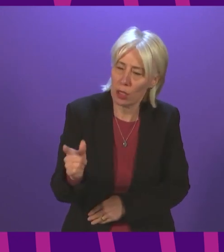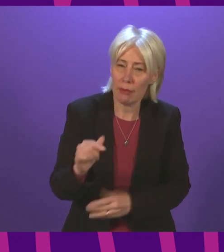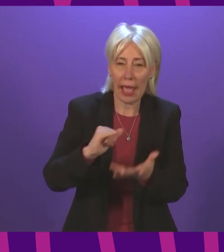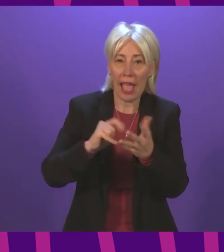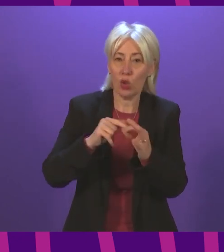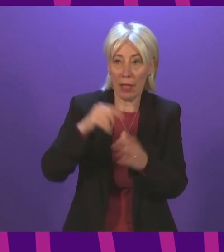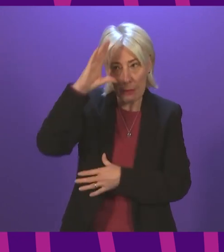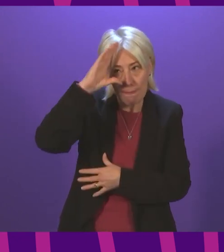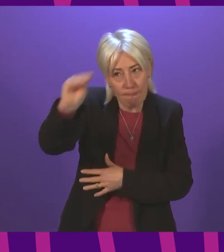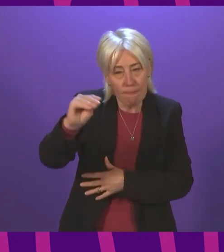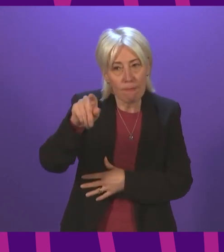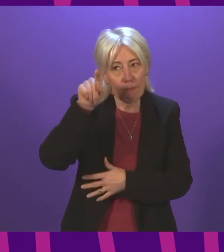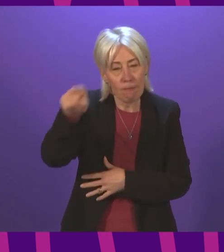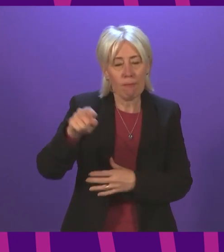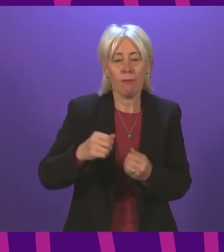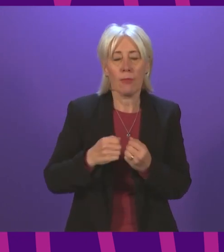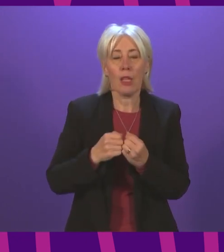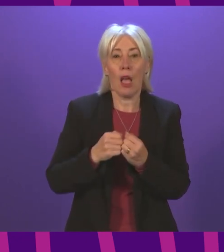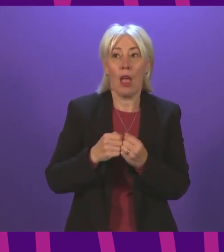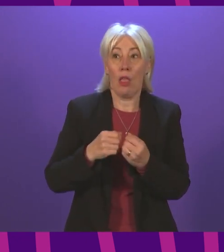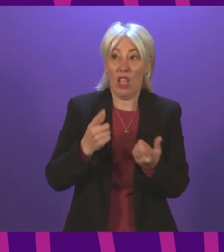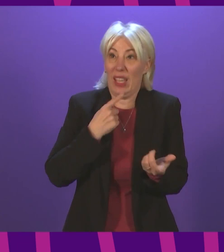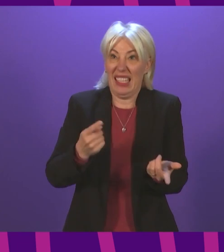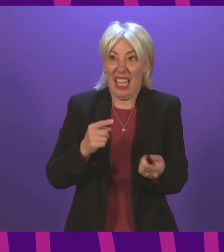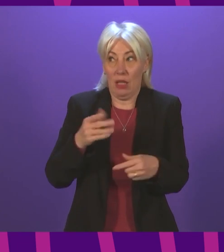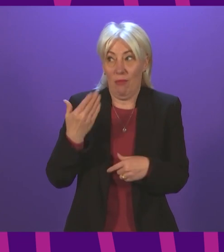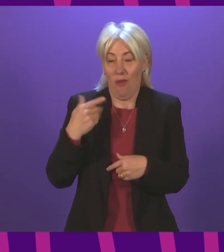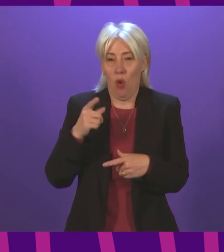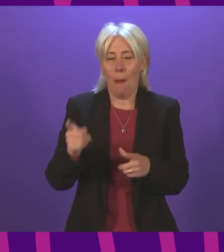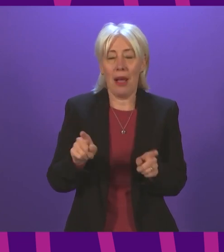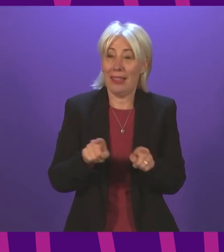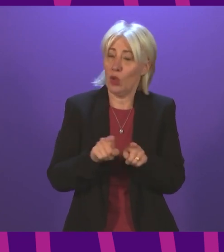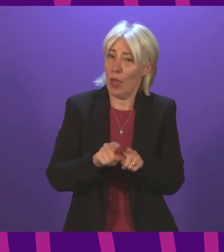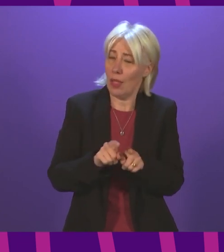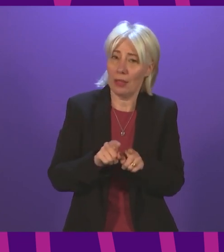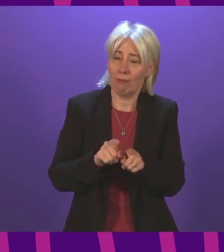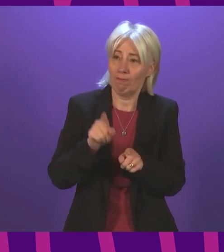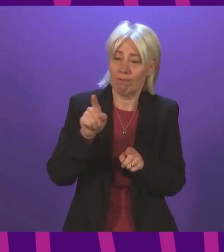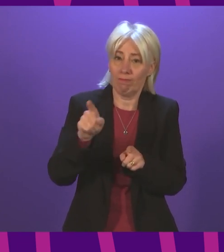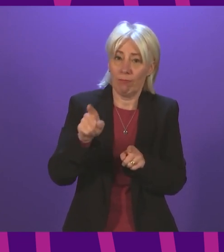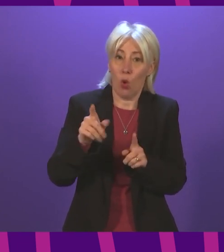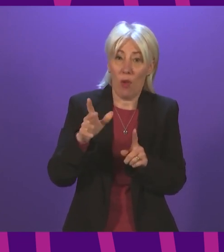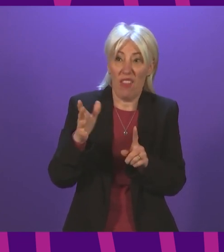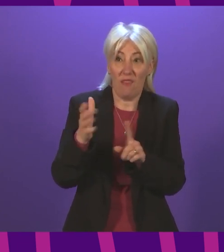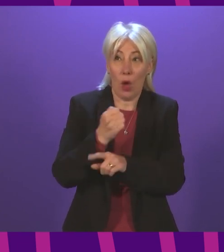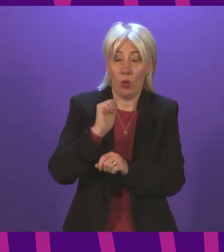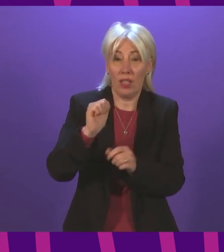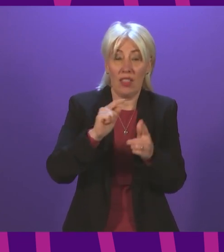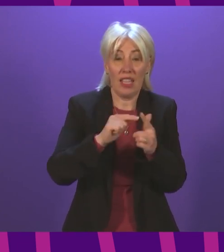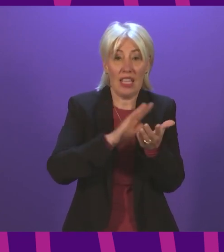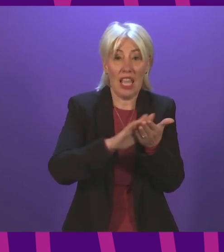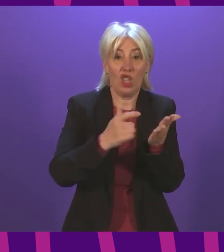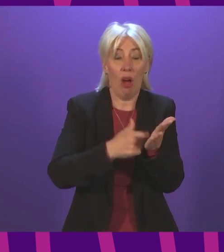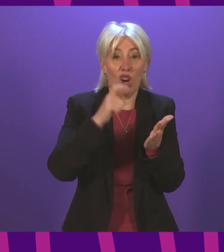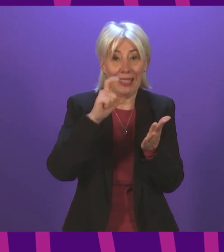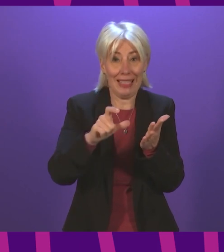SQA, as I said in my opening answer. As I also said, this finding of the EHRC